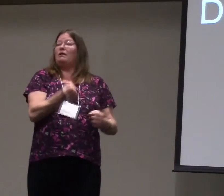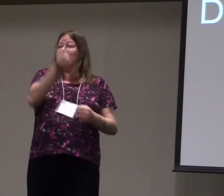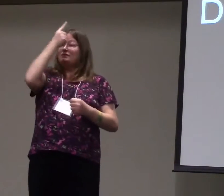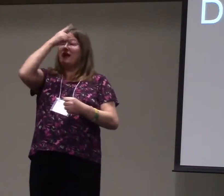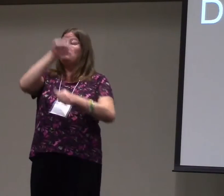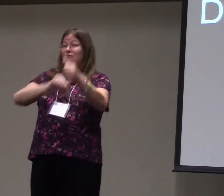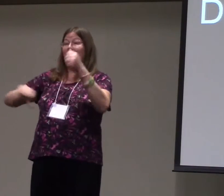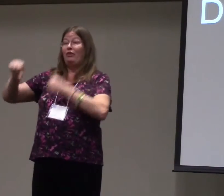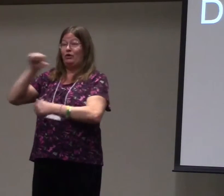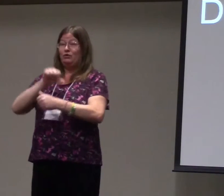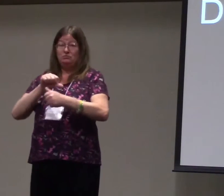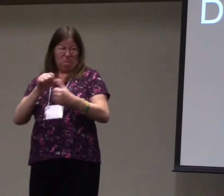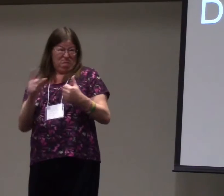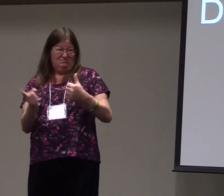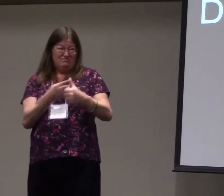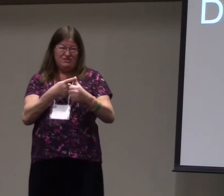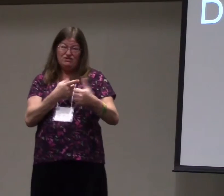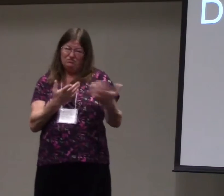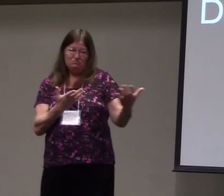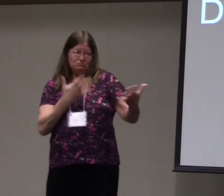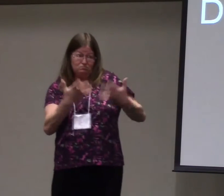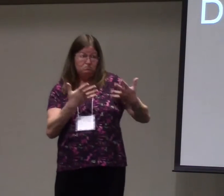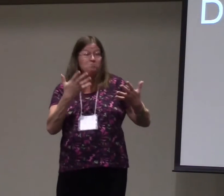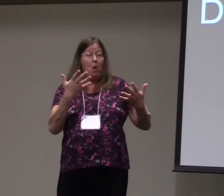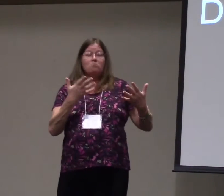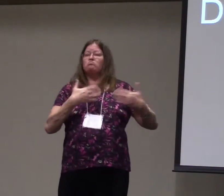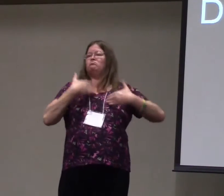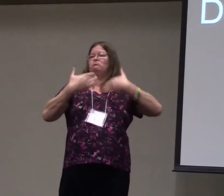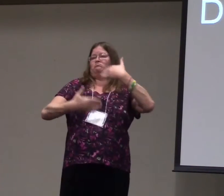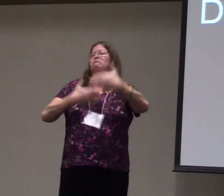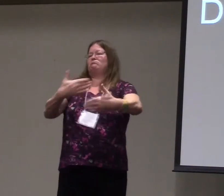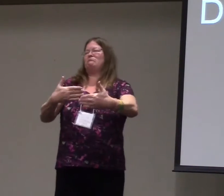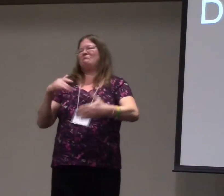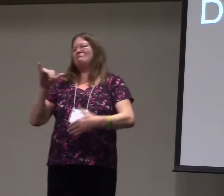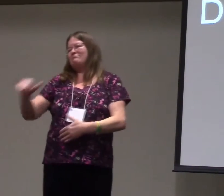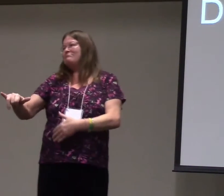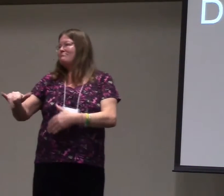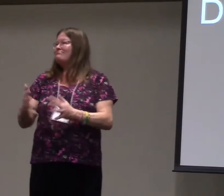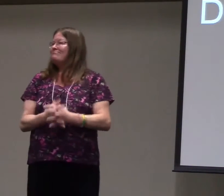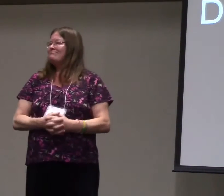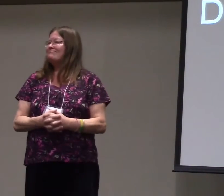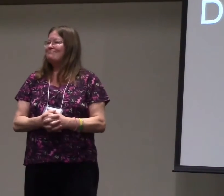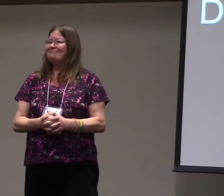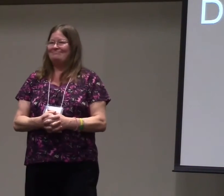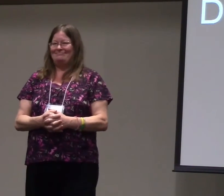notes with each other, try to understand each other, and then we'll continue with that communication.